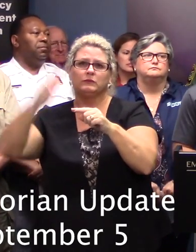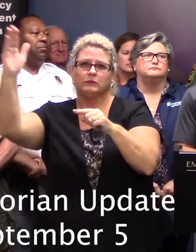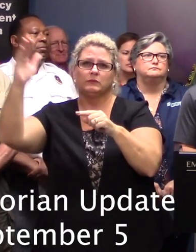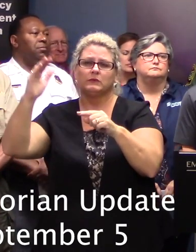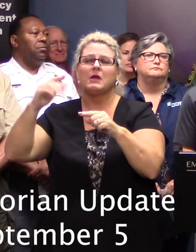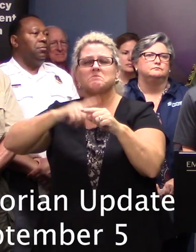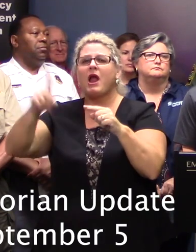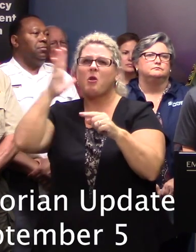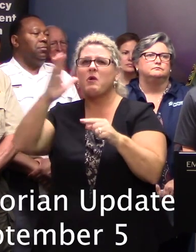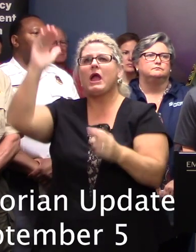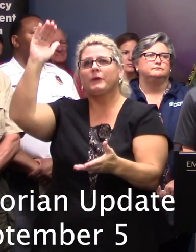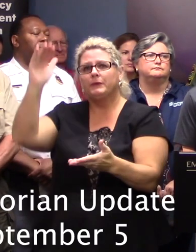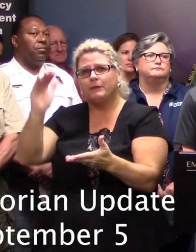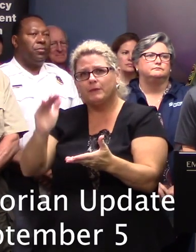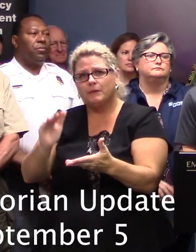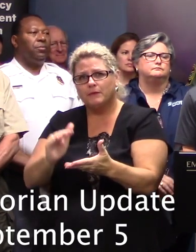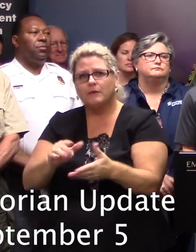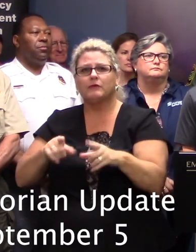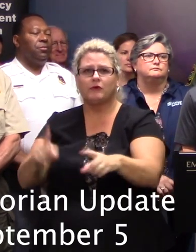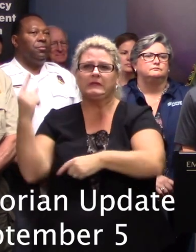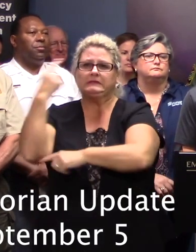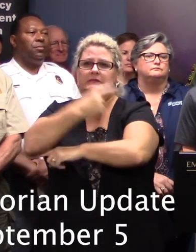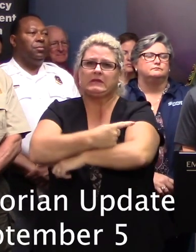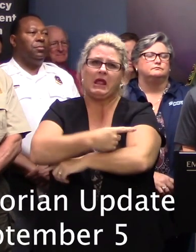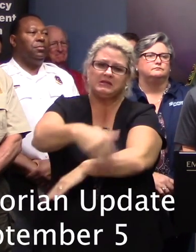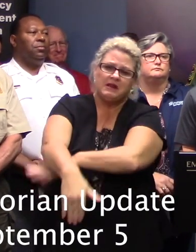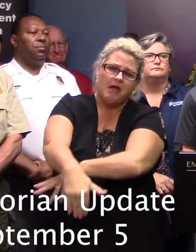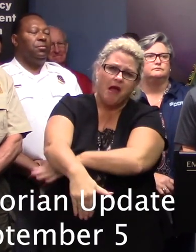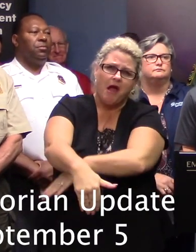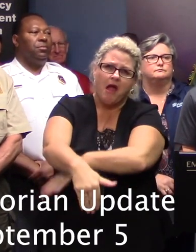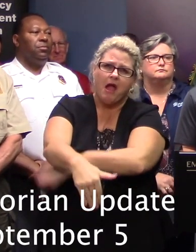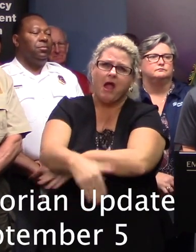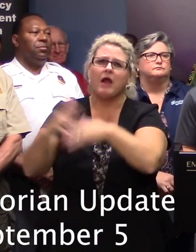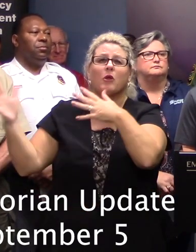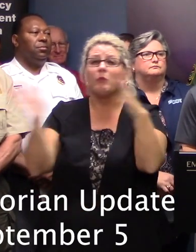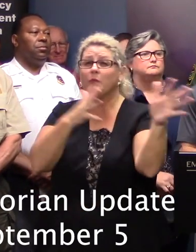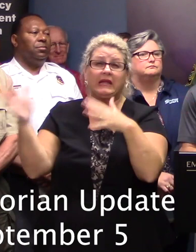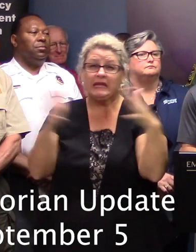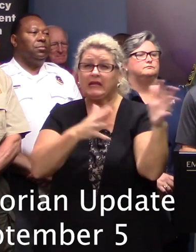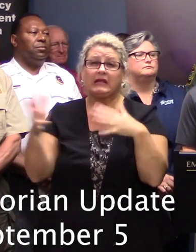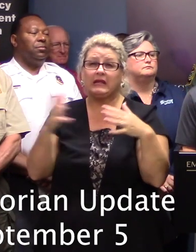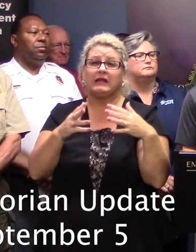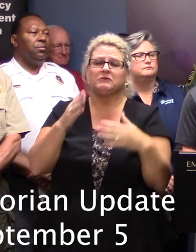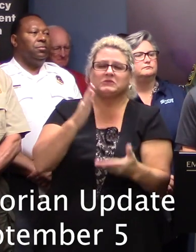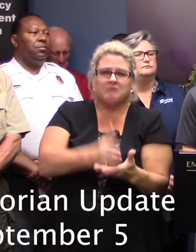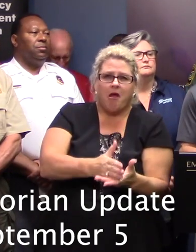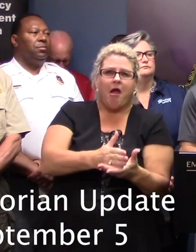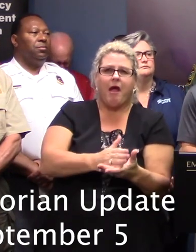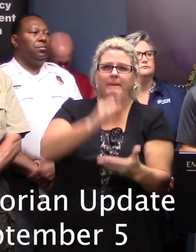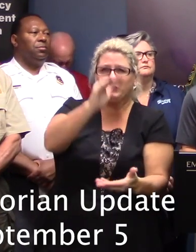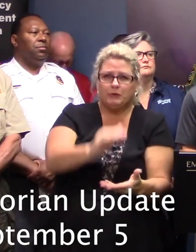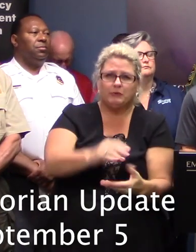expect gradual improvement through the day so probably by this evening we'll see the tropical storm force winds lifting out of the Charleston metropolitan area